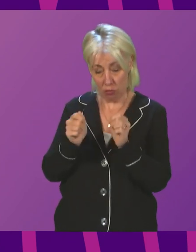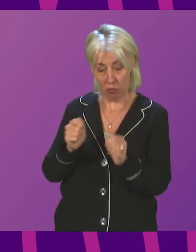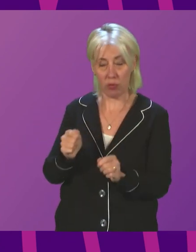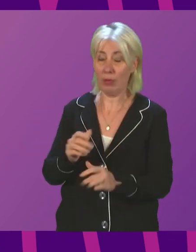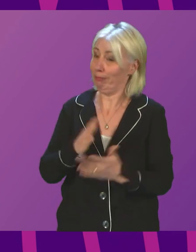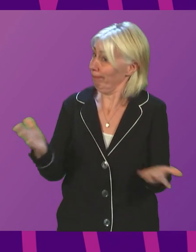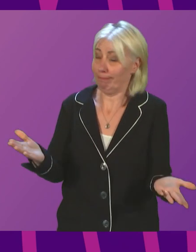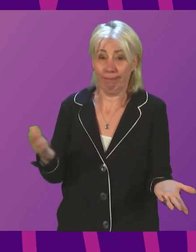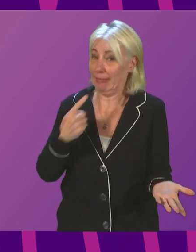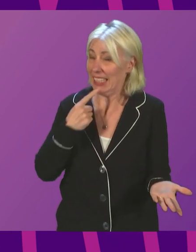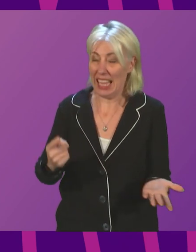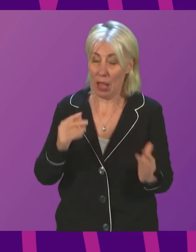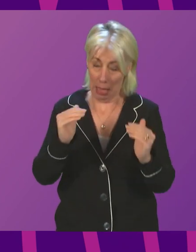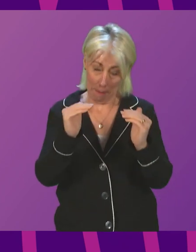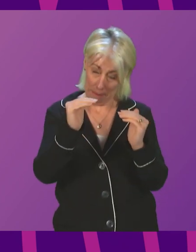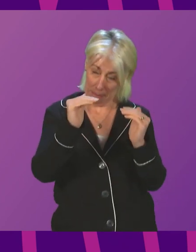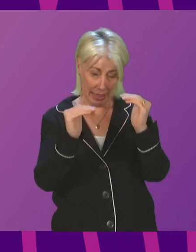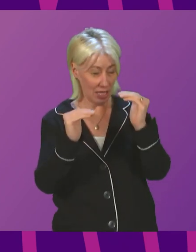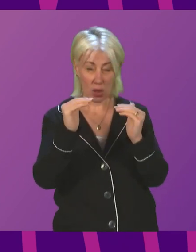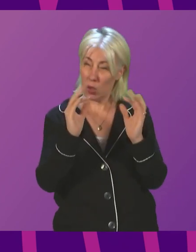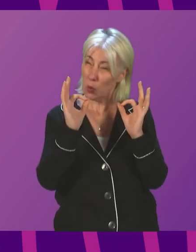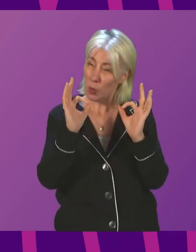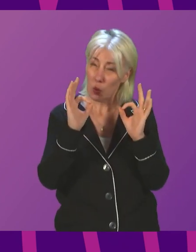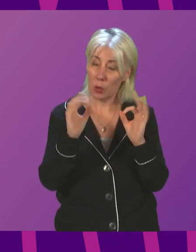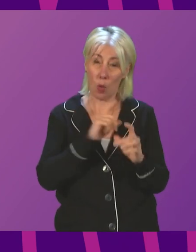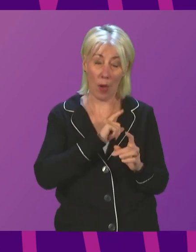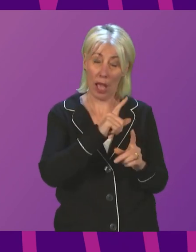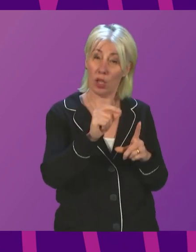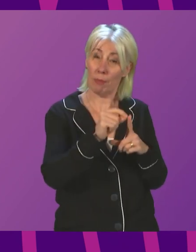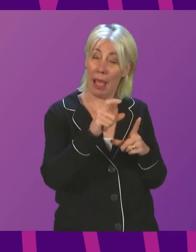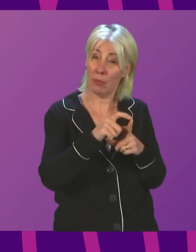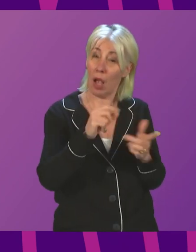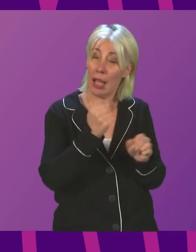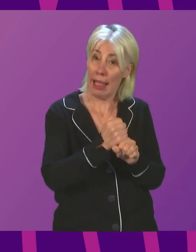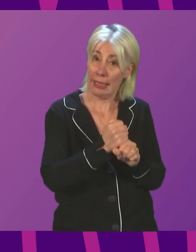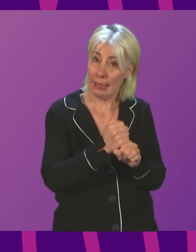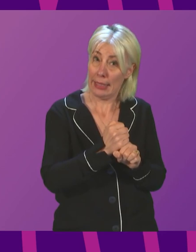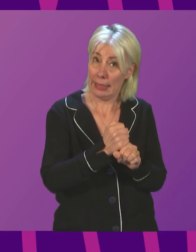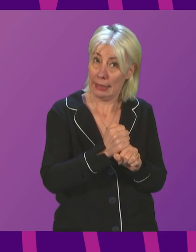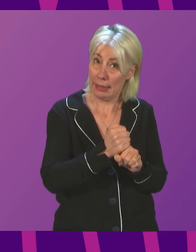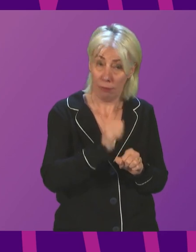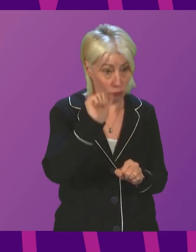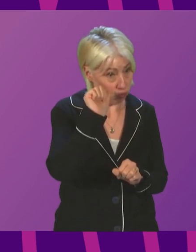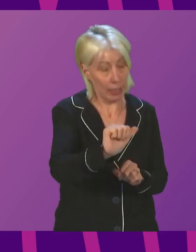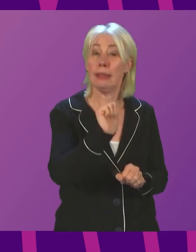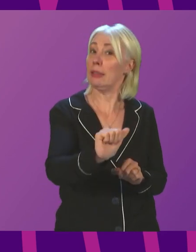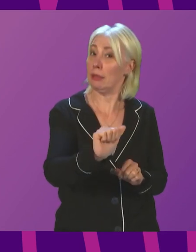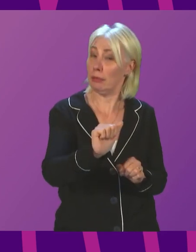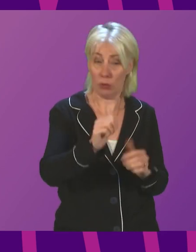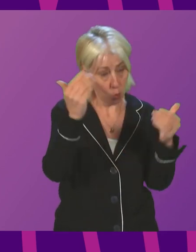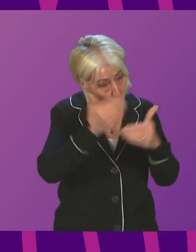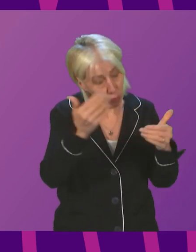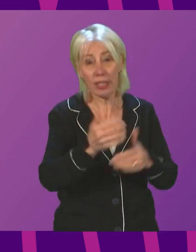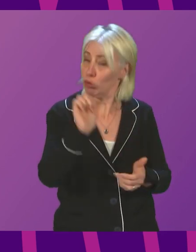of Parliament there is a fine balance to be struck because the points that Pam Duncan-Glancy puts to me are completely legitimate worries